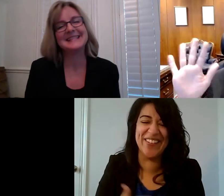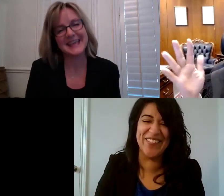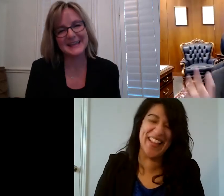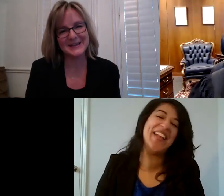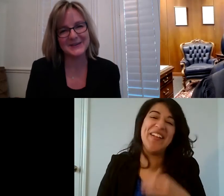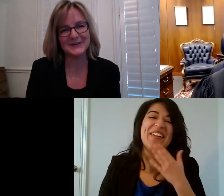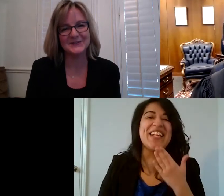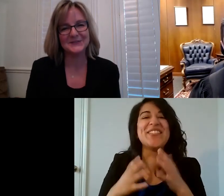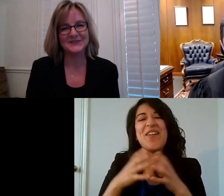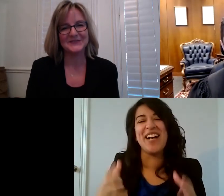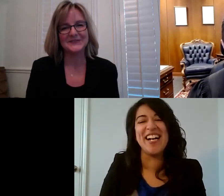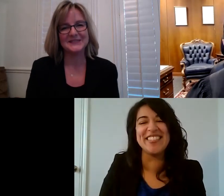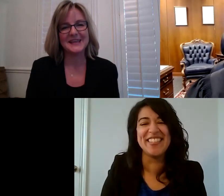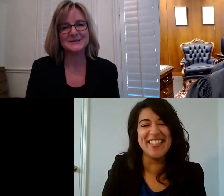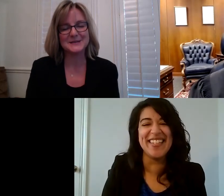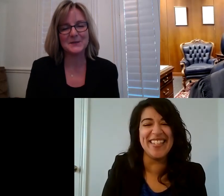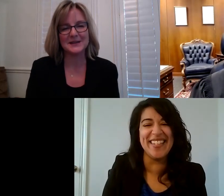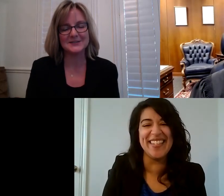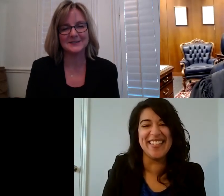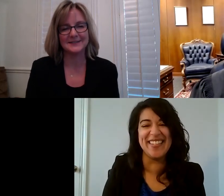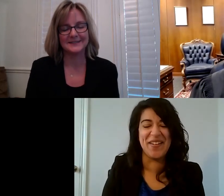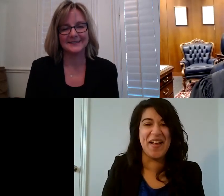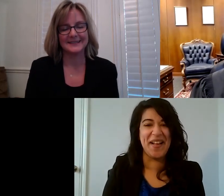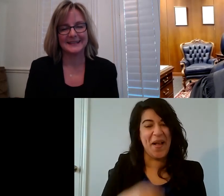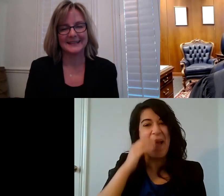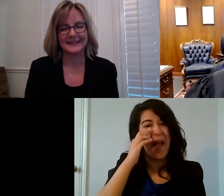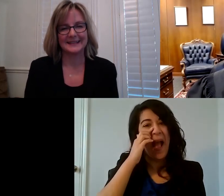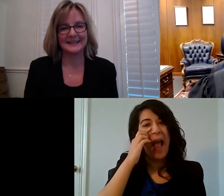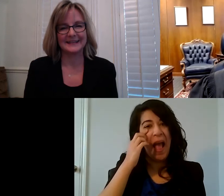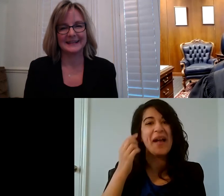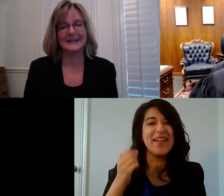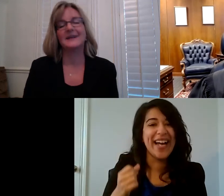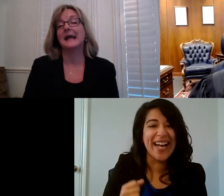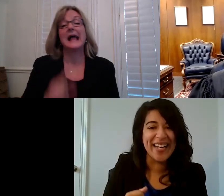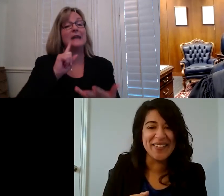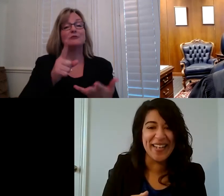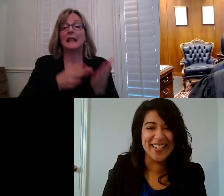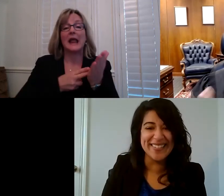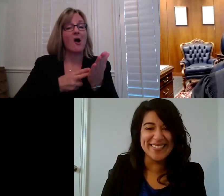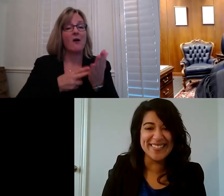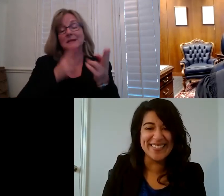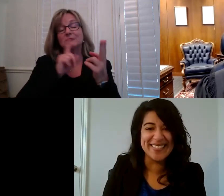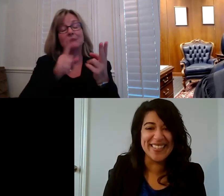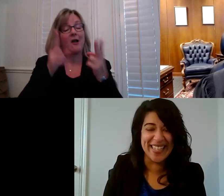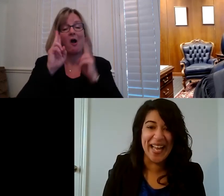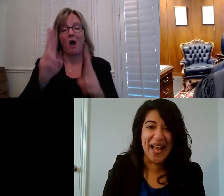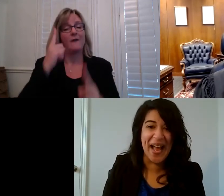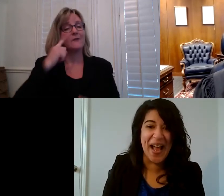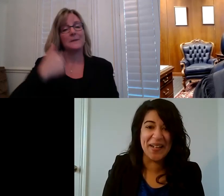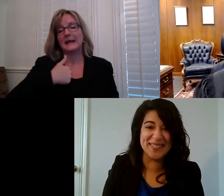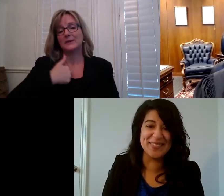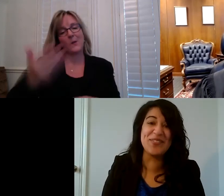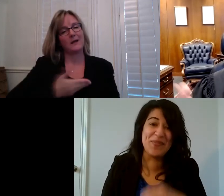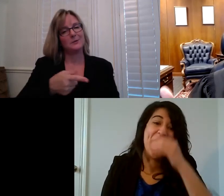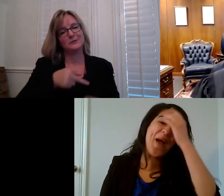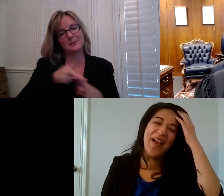thank you thank you so much well it's it's an honor for me to be able to welcome you to the profession